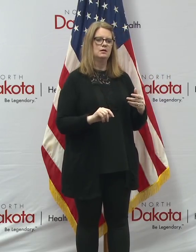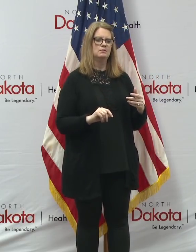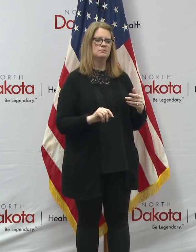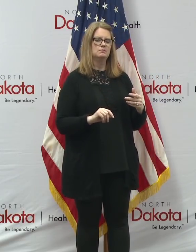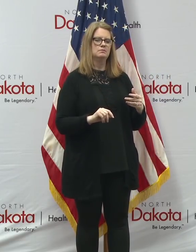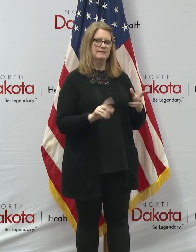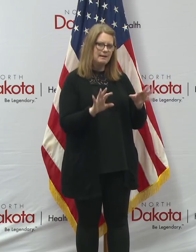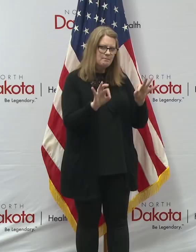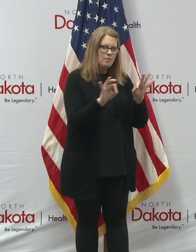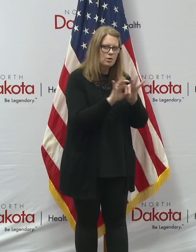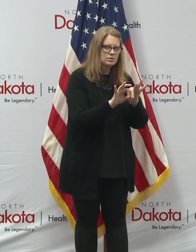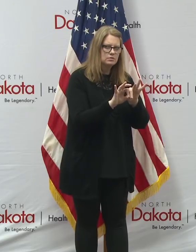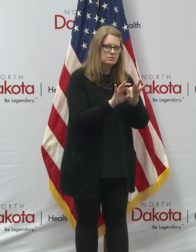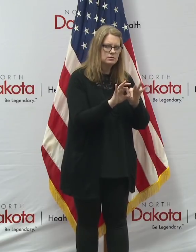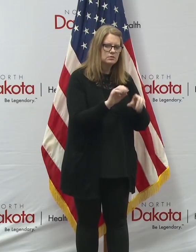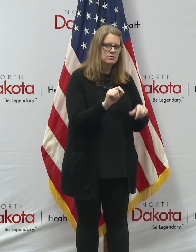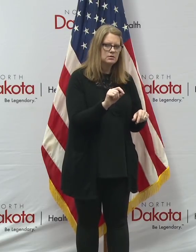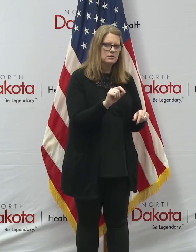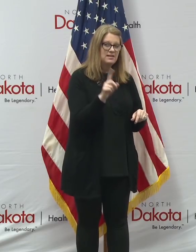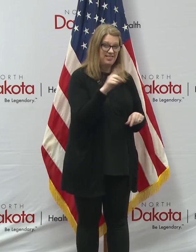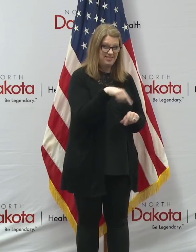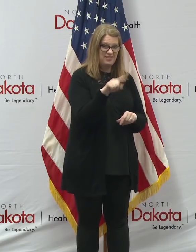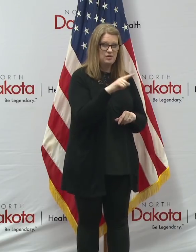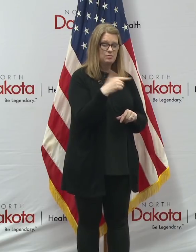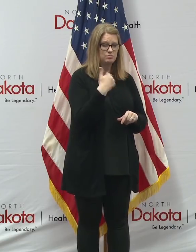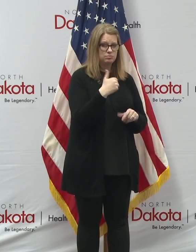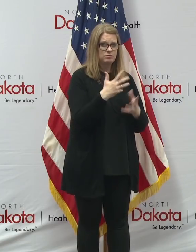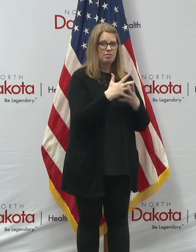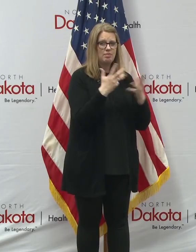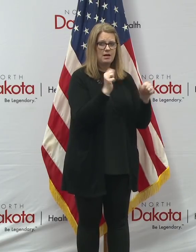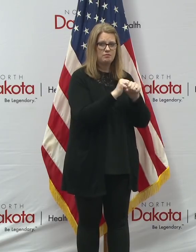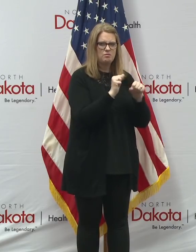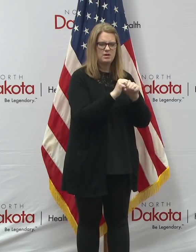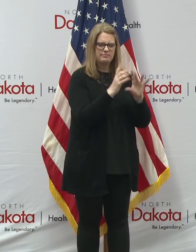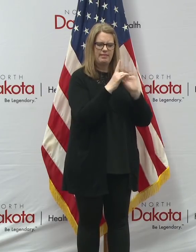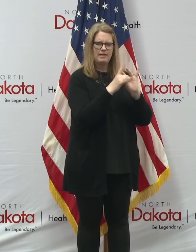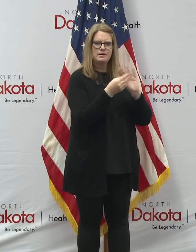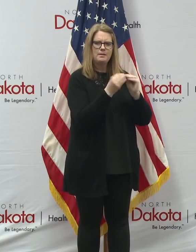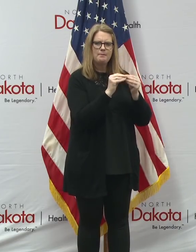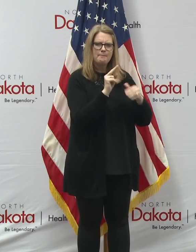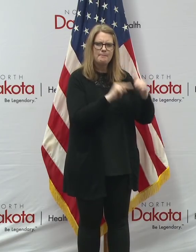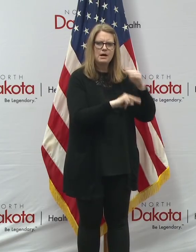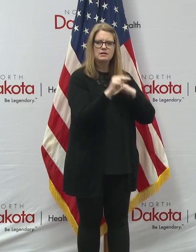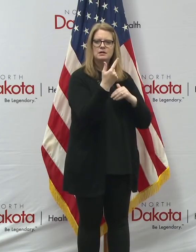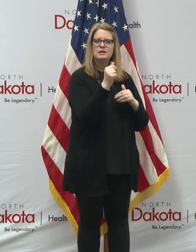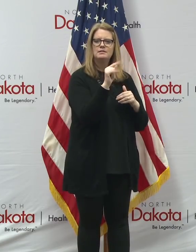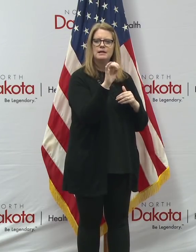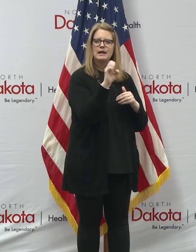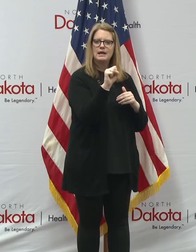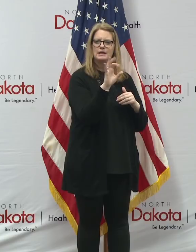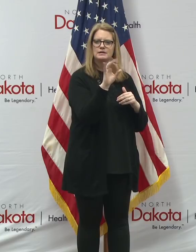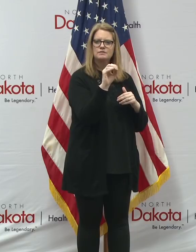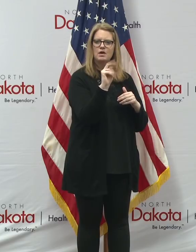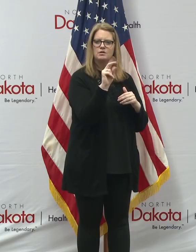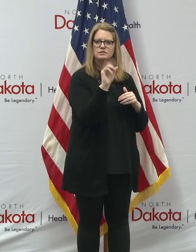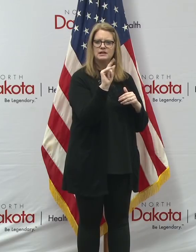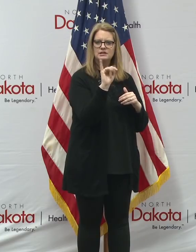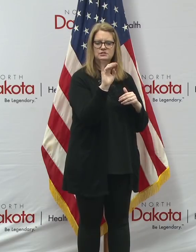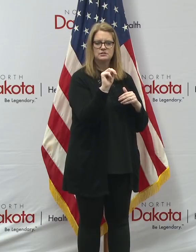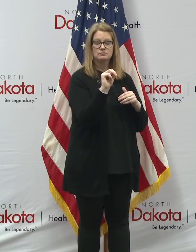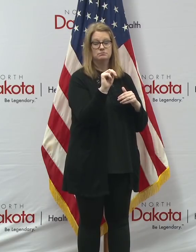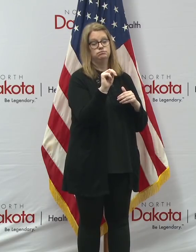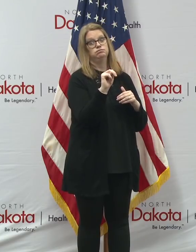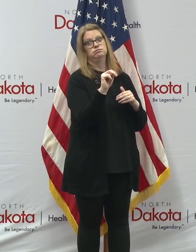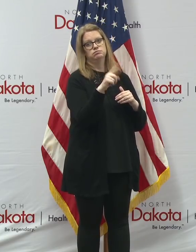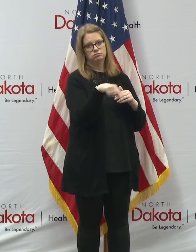because, uh, they've done a lot of work around modeling, uh, the Gates Foundation. And, of course, there are some of the world, some of the